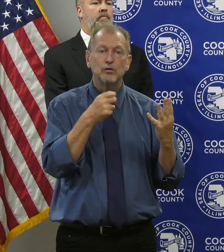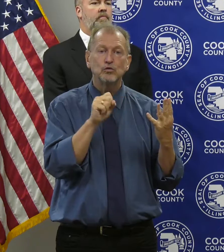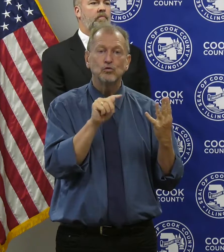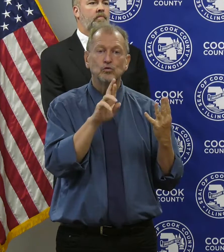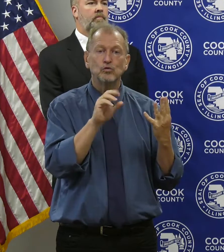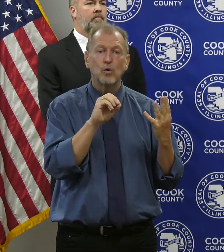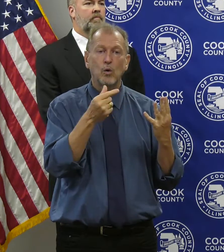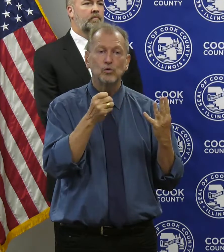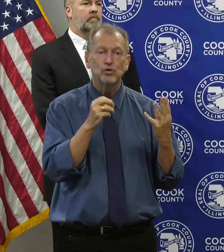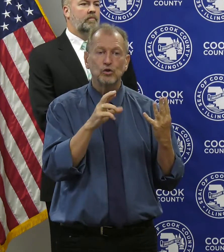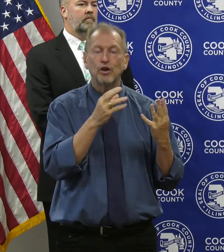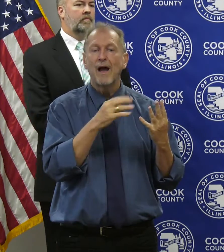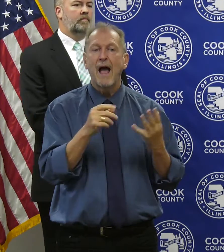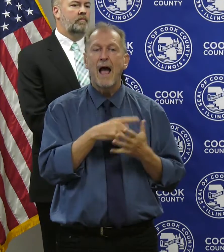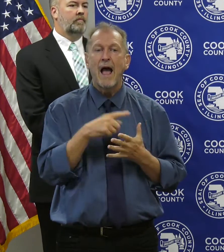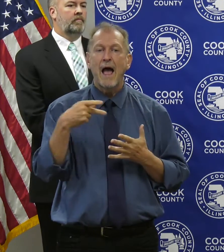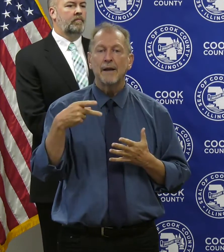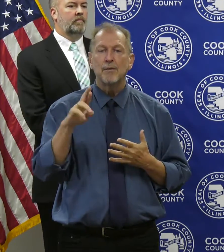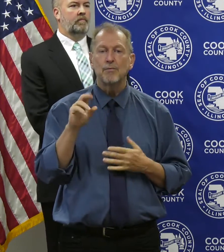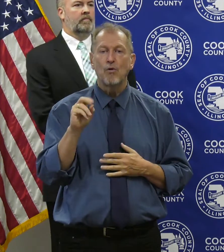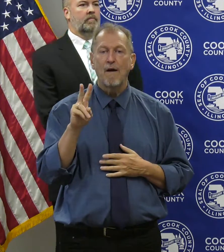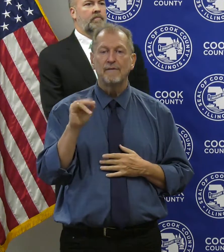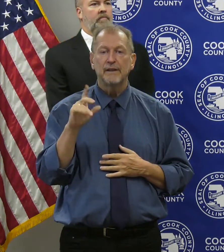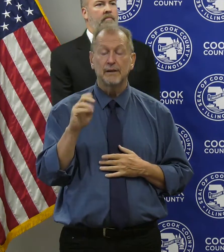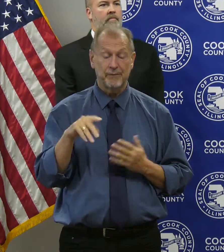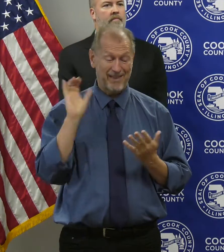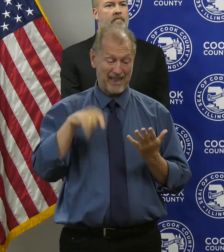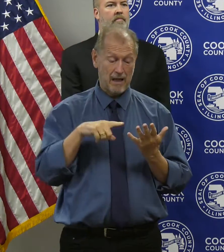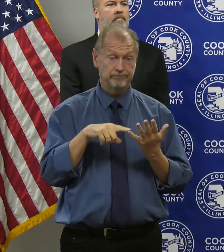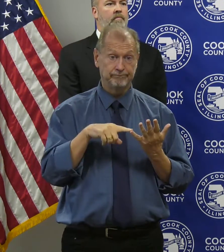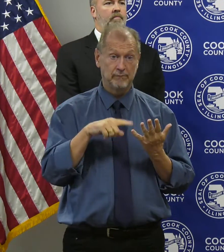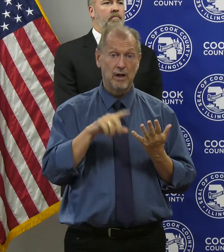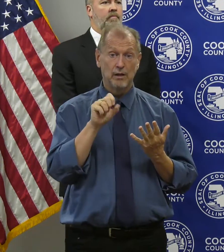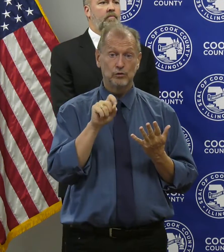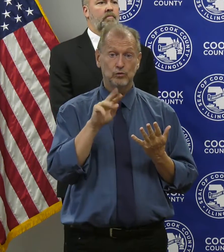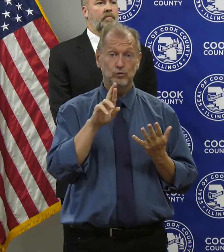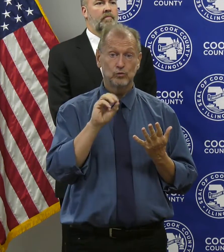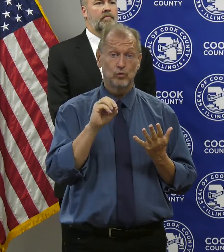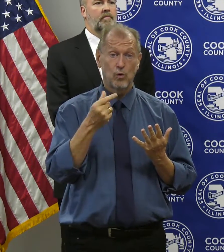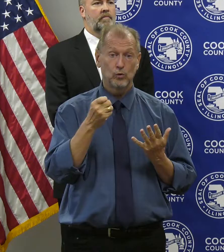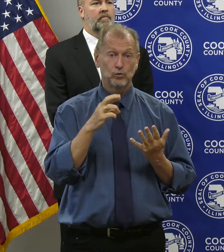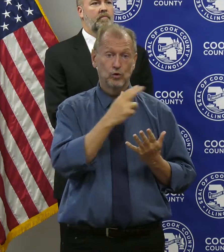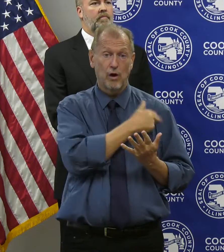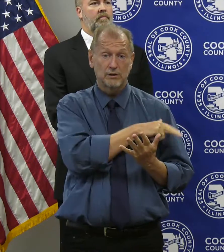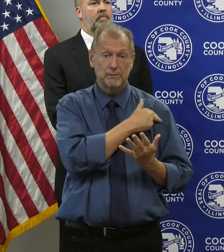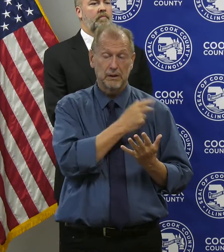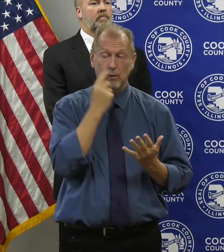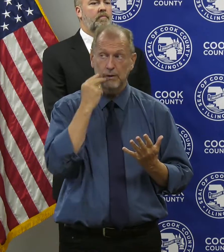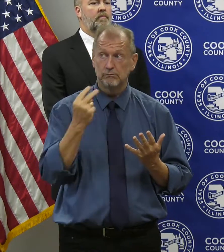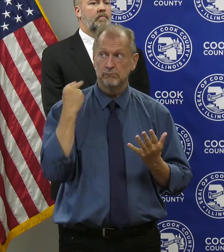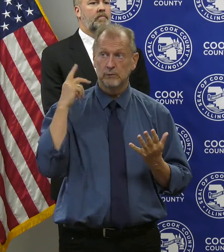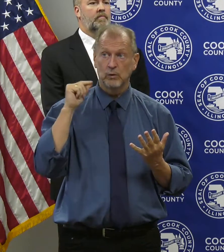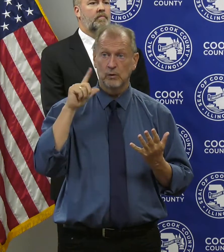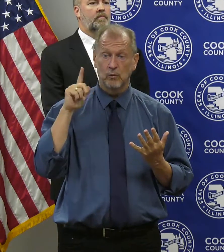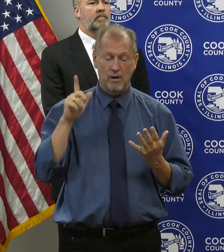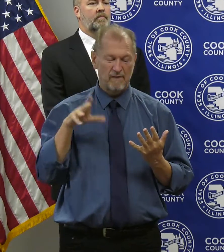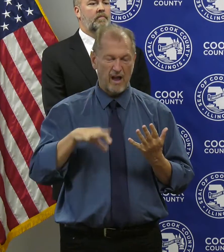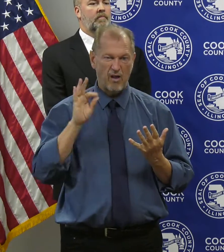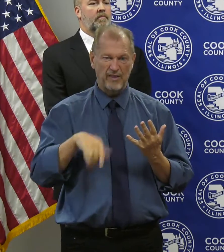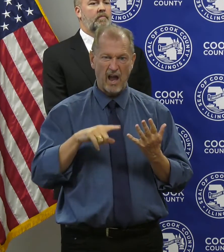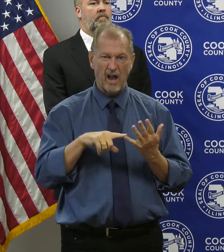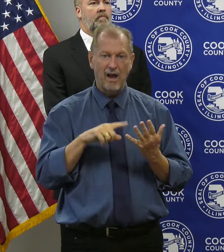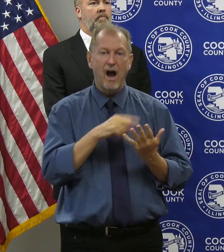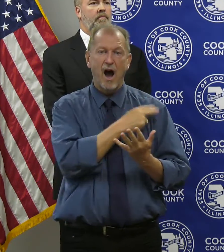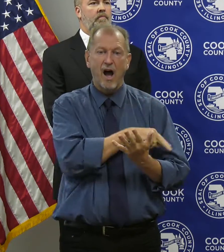And a fun fact I want to share with you about Stroger Hospital, as we reflected back on our accomplishments in 2021, we found that Stroger Hospital